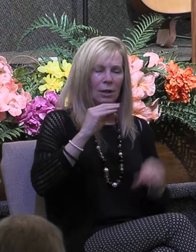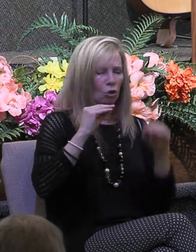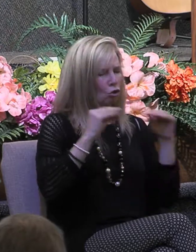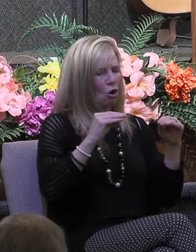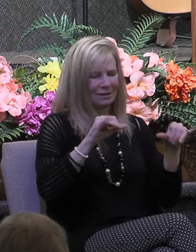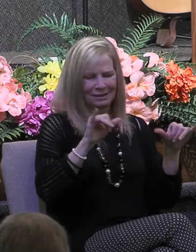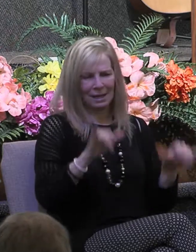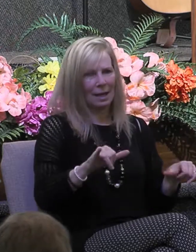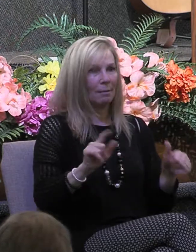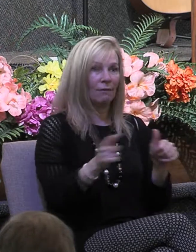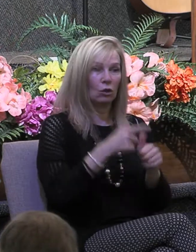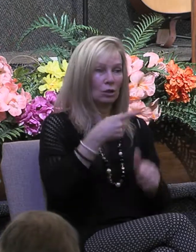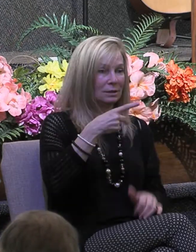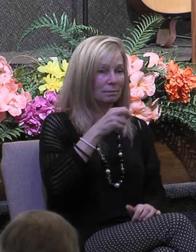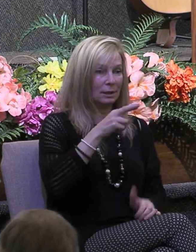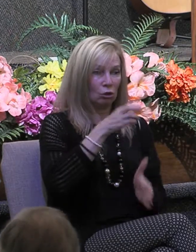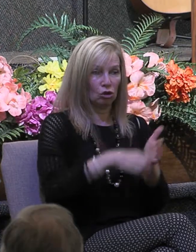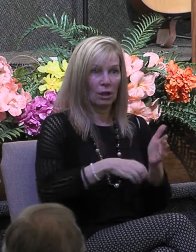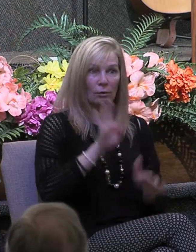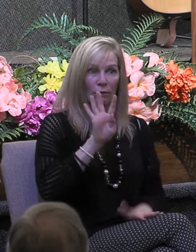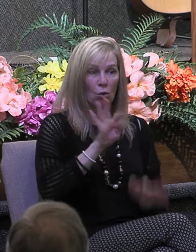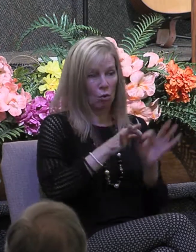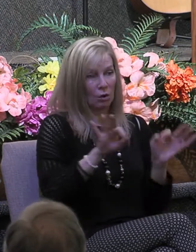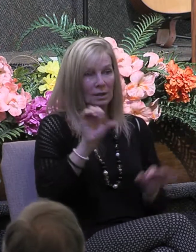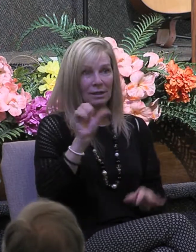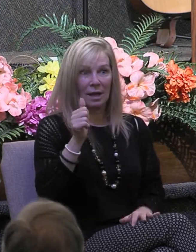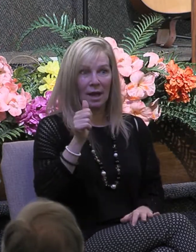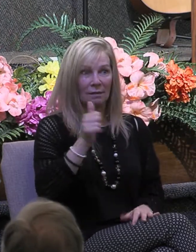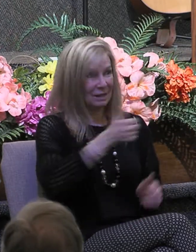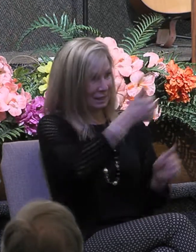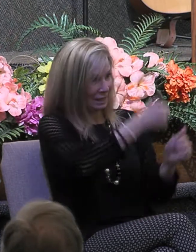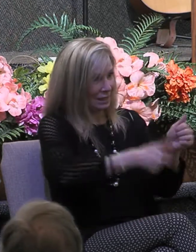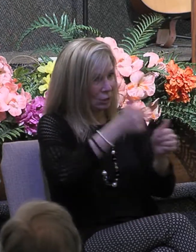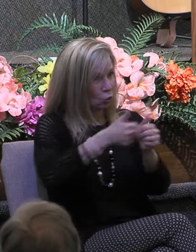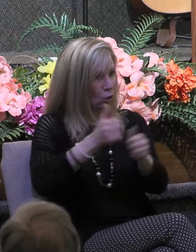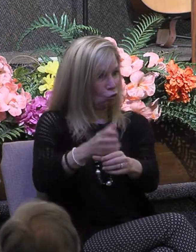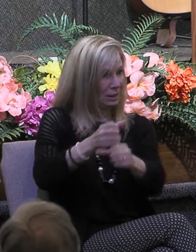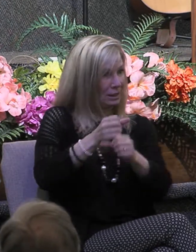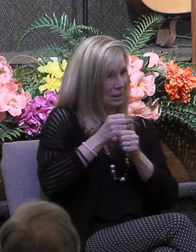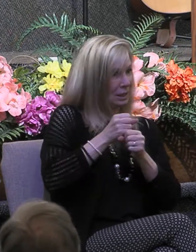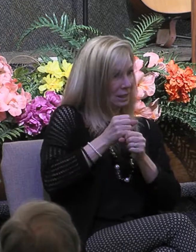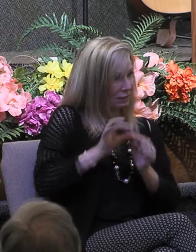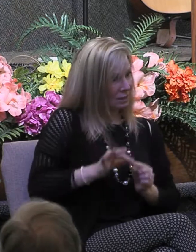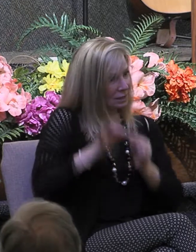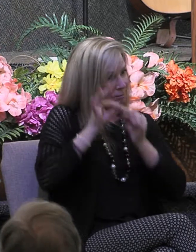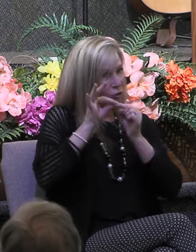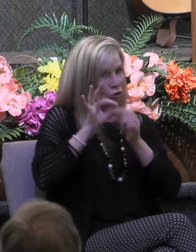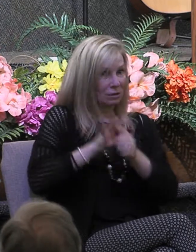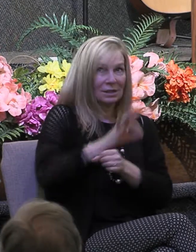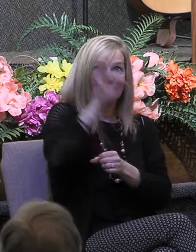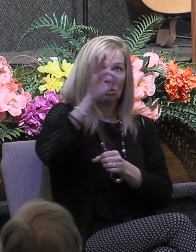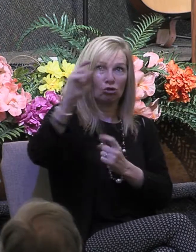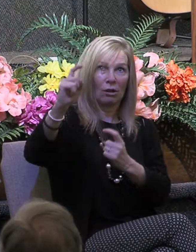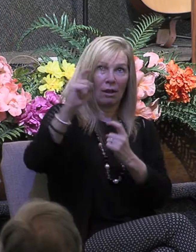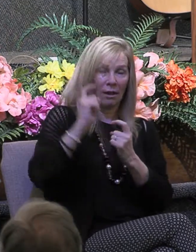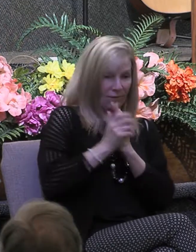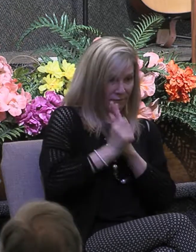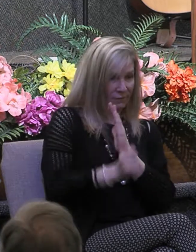verse 10 says this as each one has received a special gift he's talking about spiritual gifts employ it in note this serving one